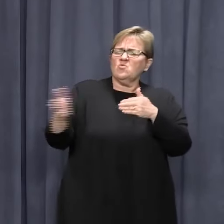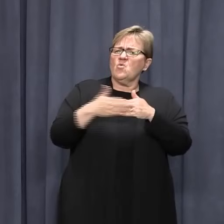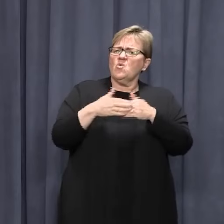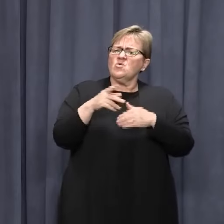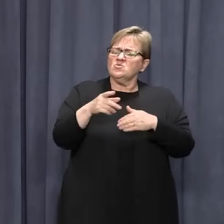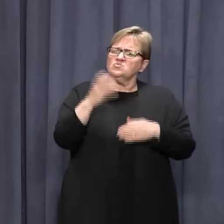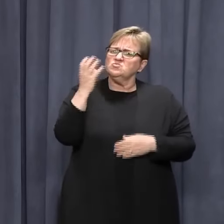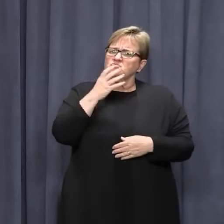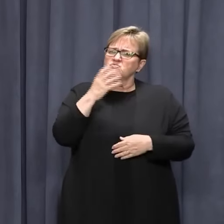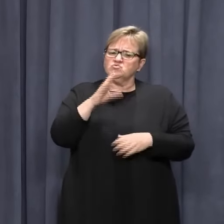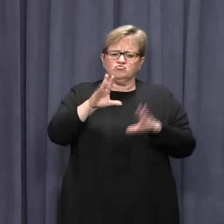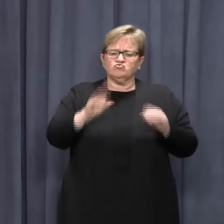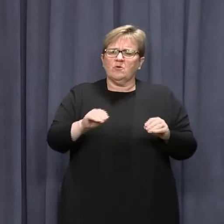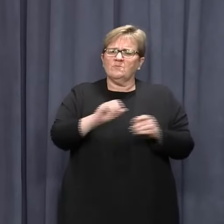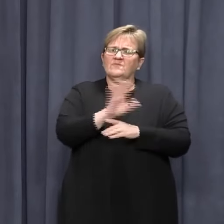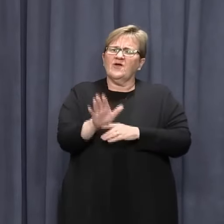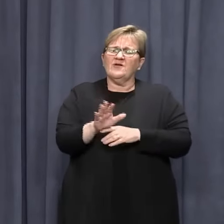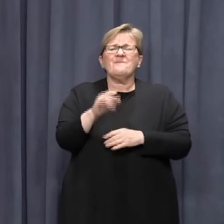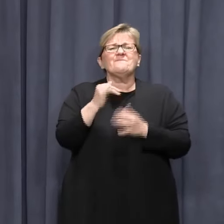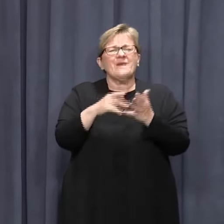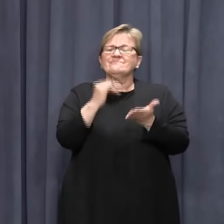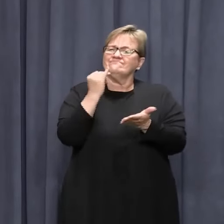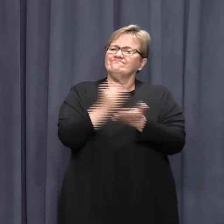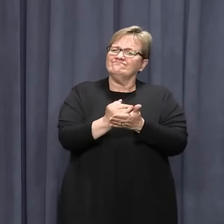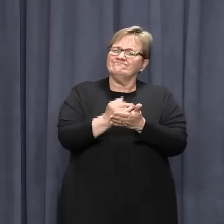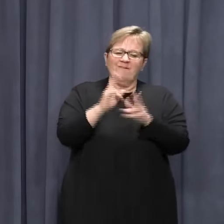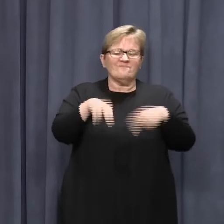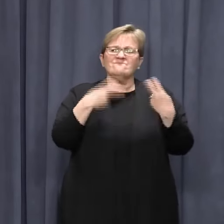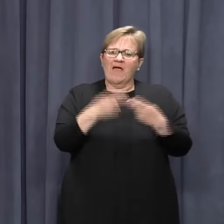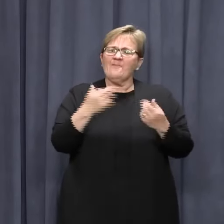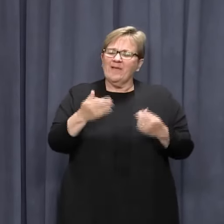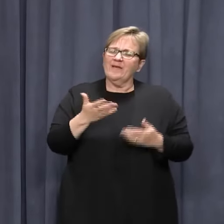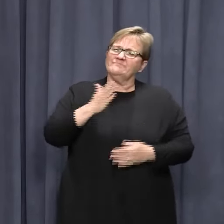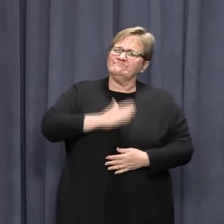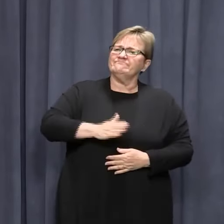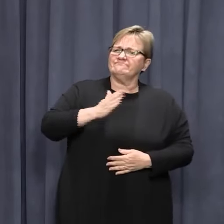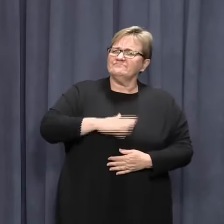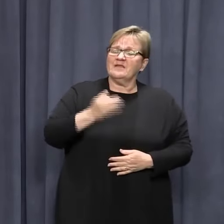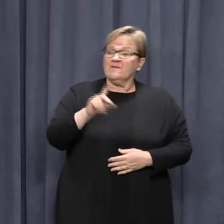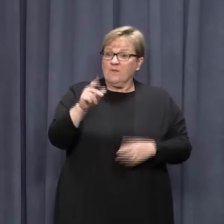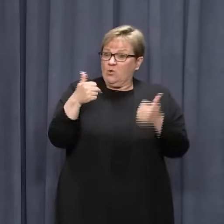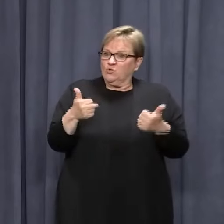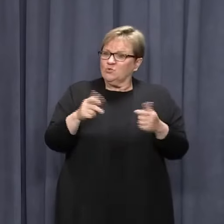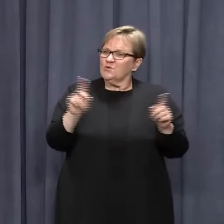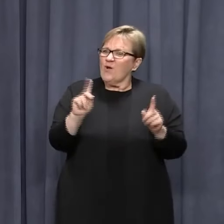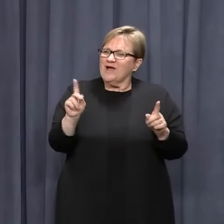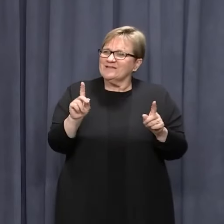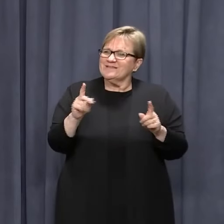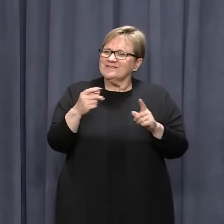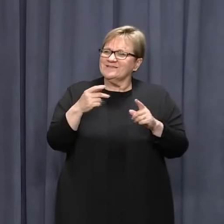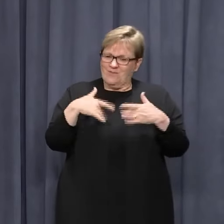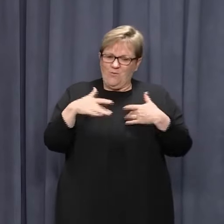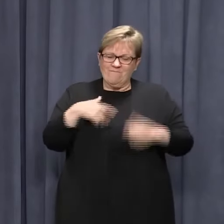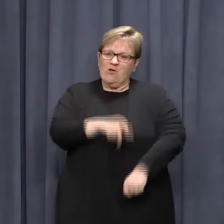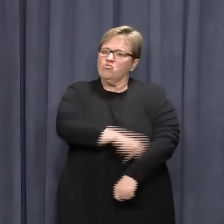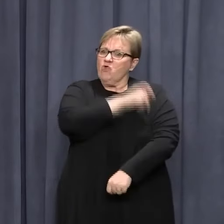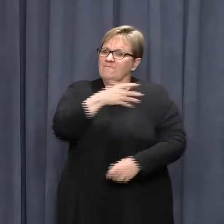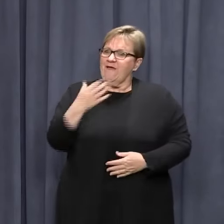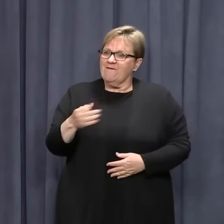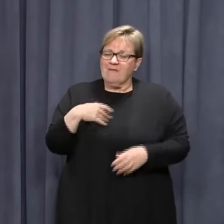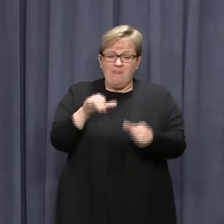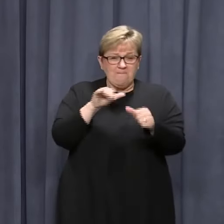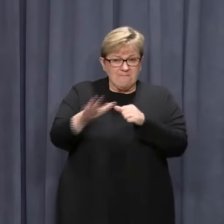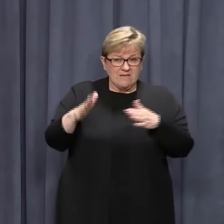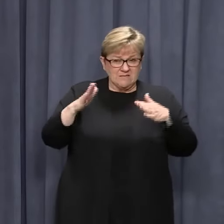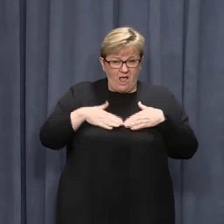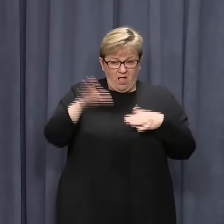against the virus, they have come with consequences for many families. But the good news is, with confidence and on the basis of the